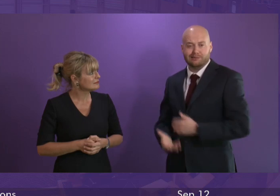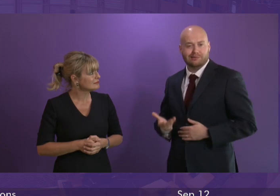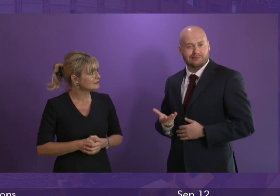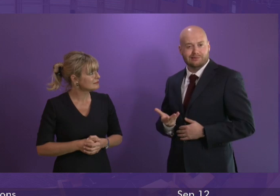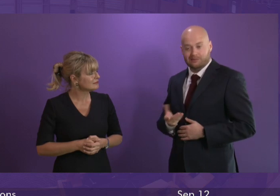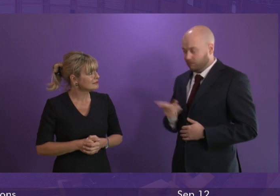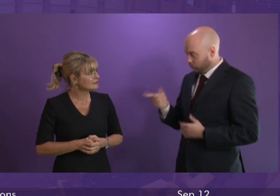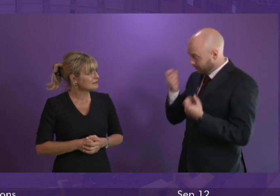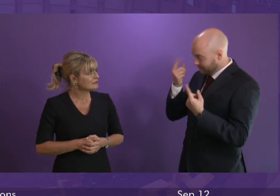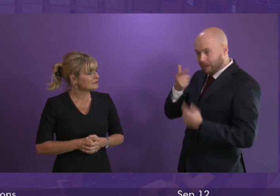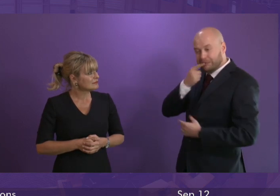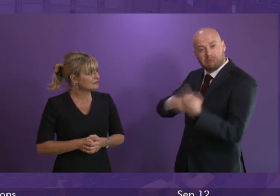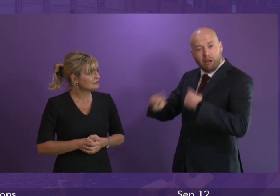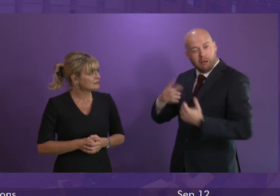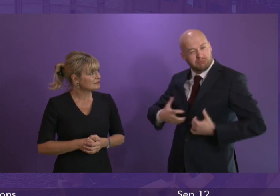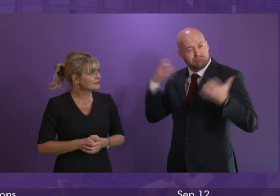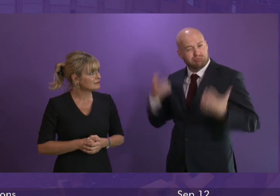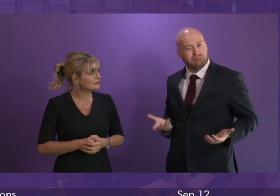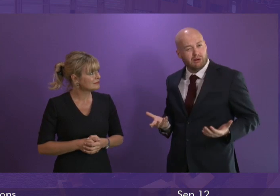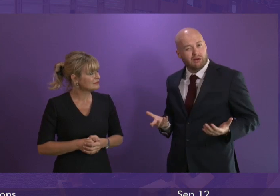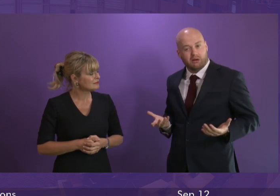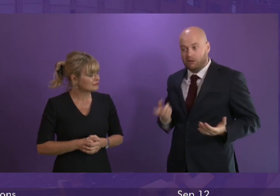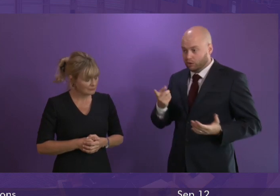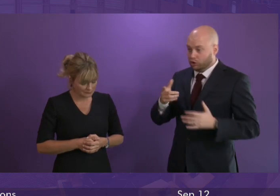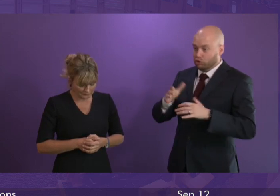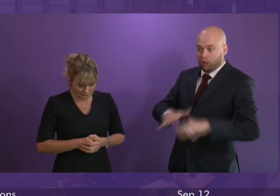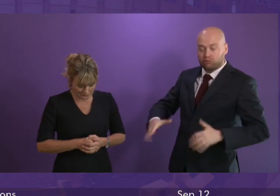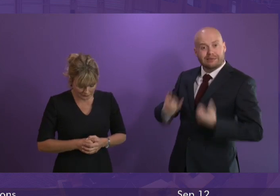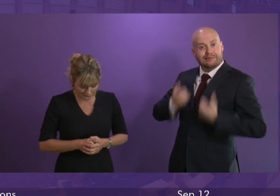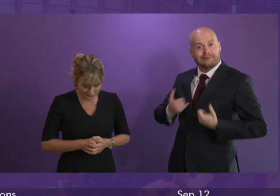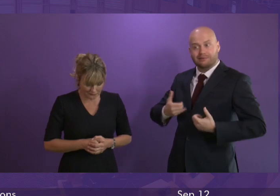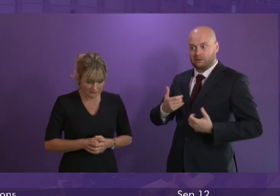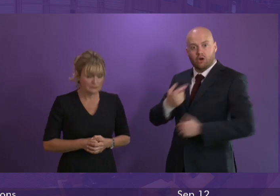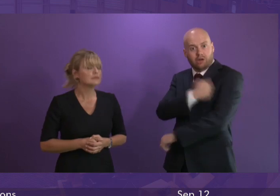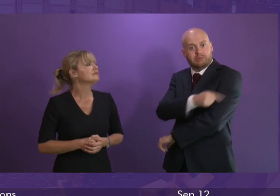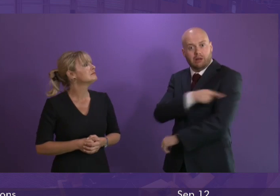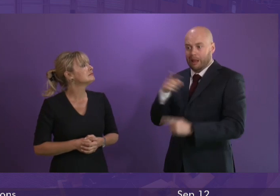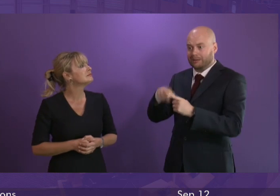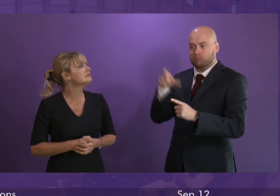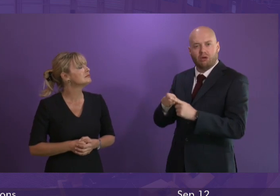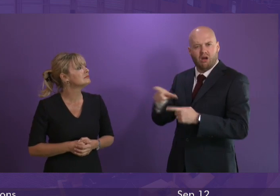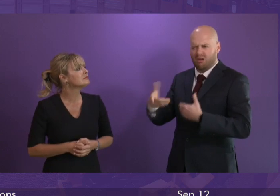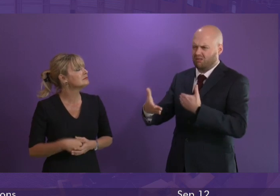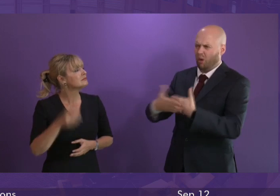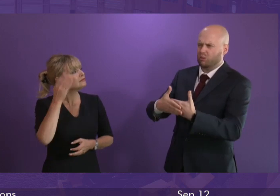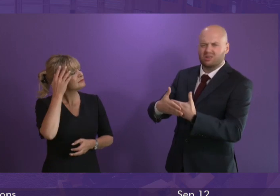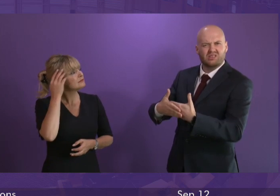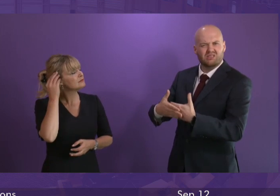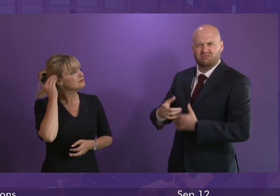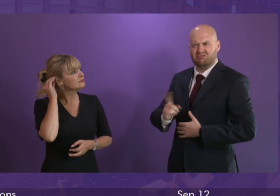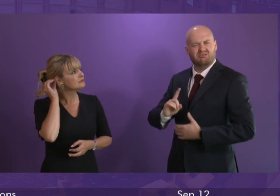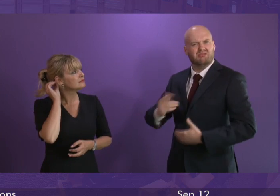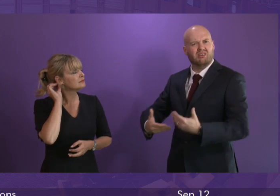how angry people are about this? We've got a children's hospital in Edinburgh that can't open its doors, and we were reminded at the